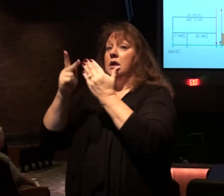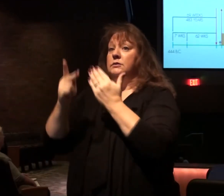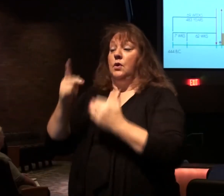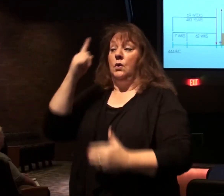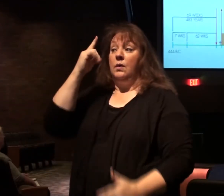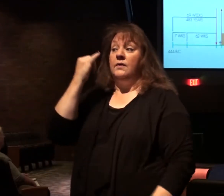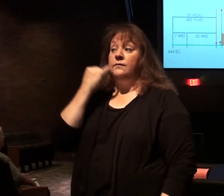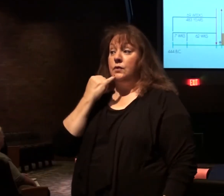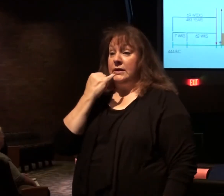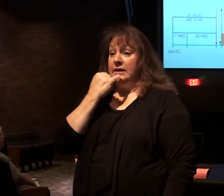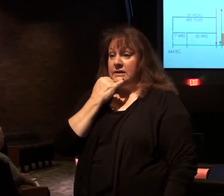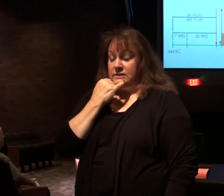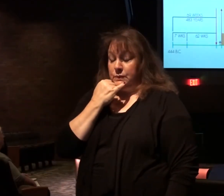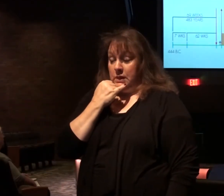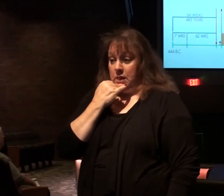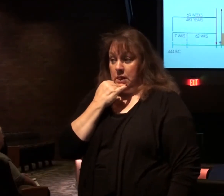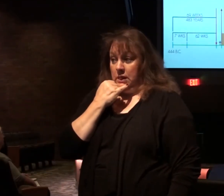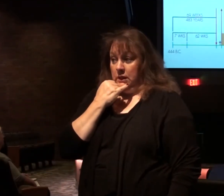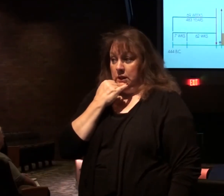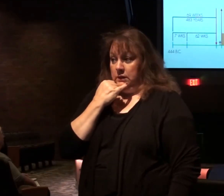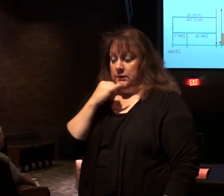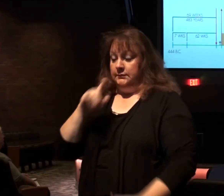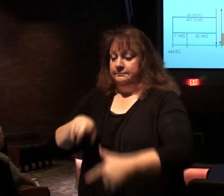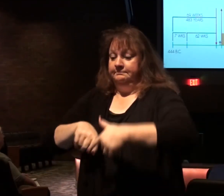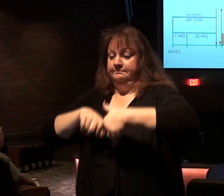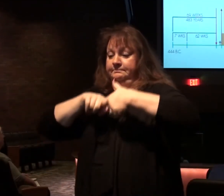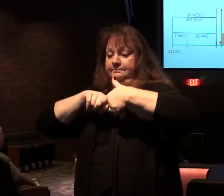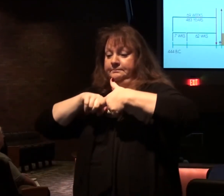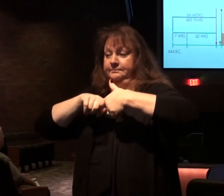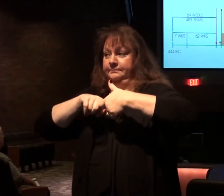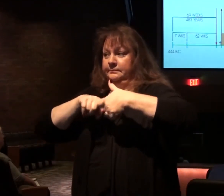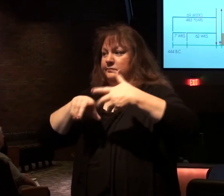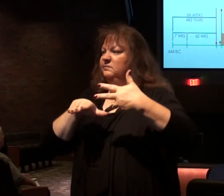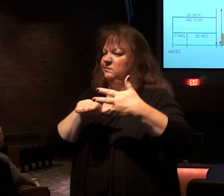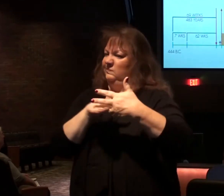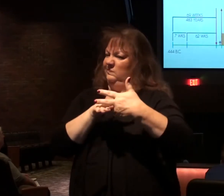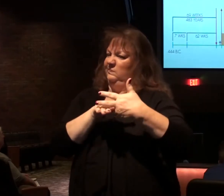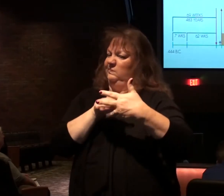Israel was put on a sidetrack.